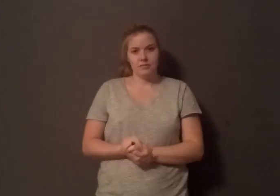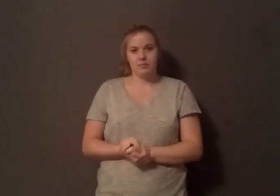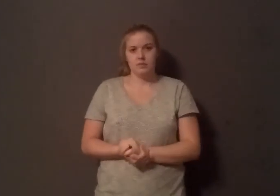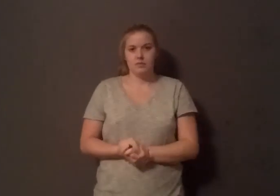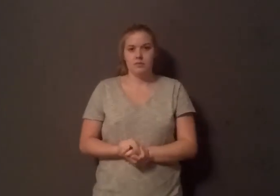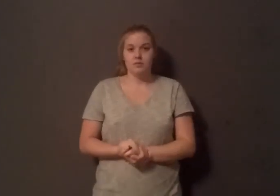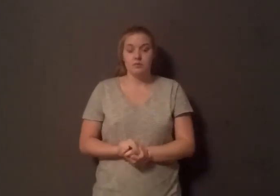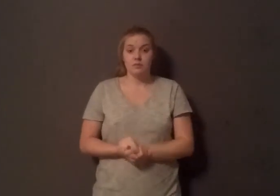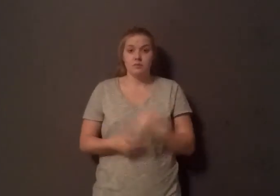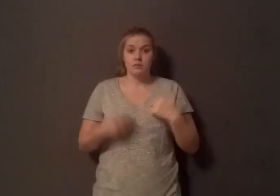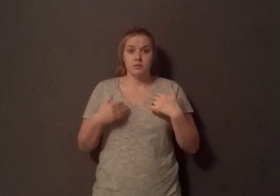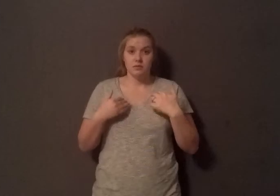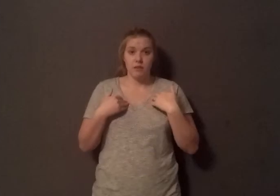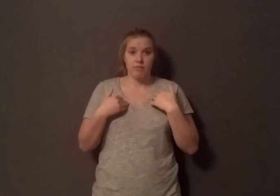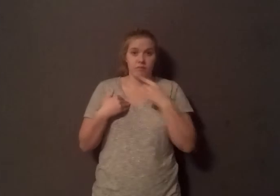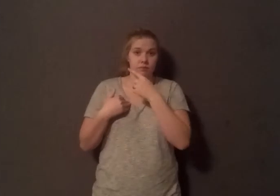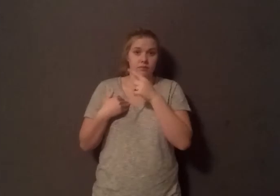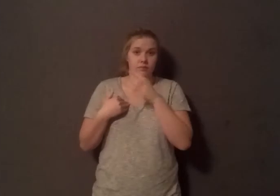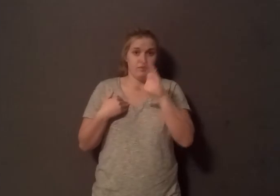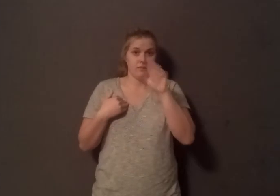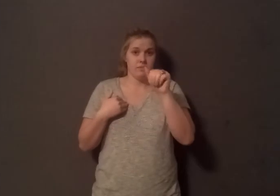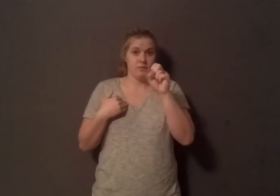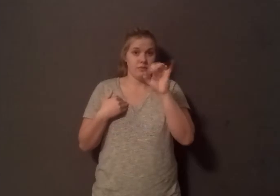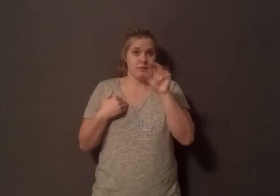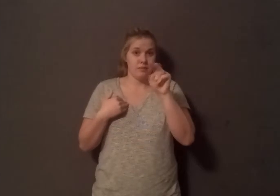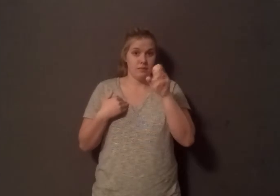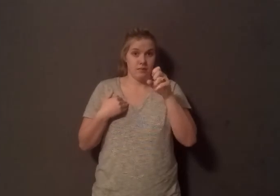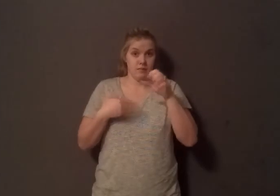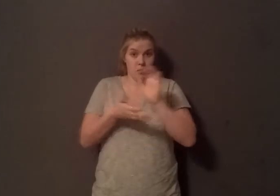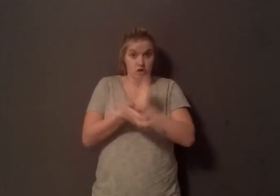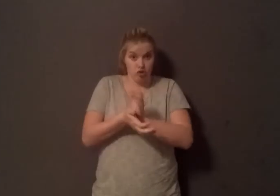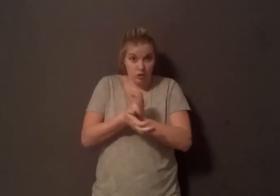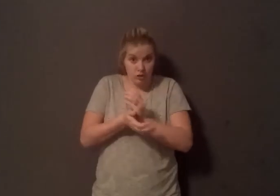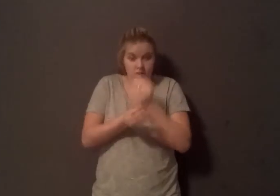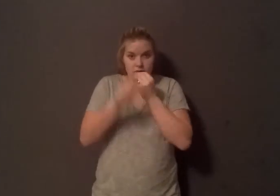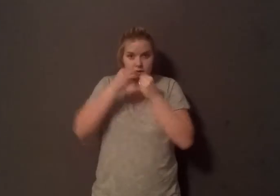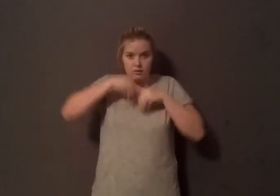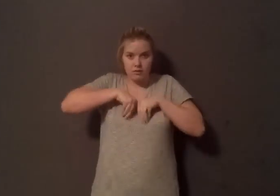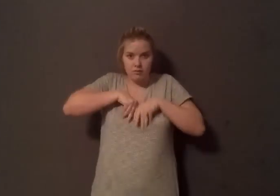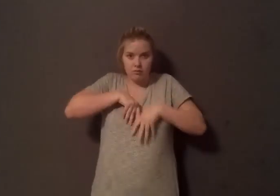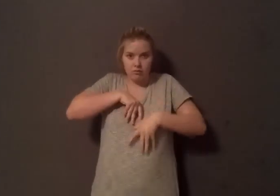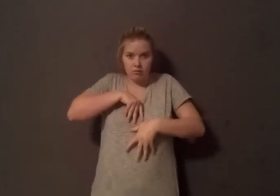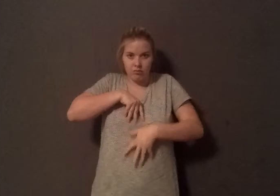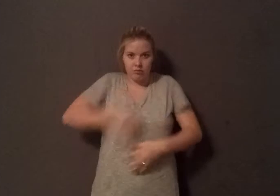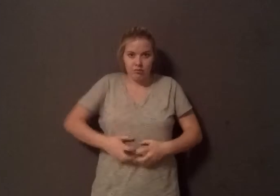protein, that's the main protein in dairy products and particularly in cheese, it breaks apart in the human digestion to create what are called